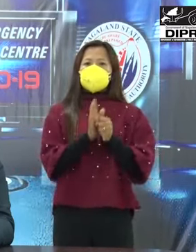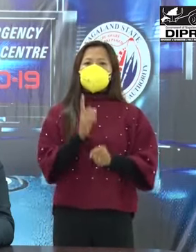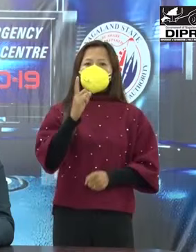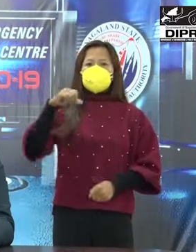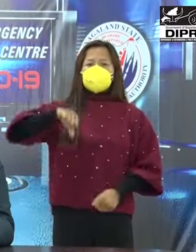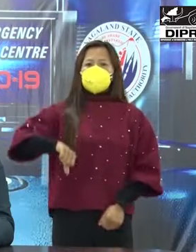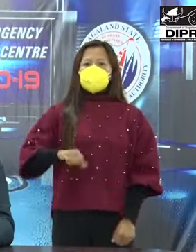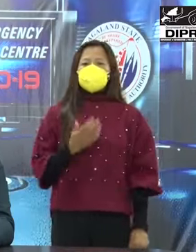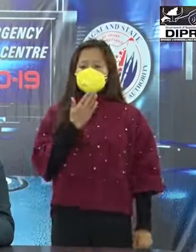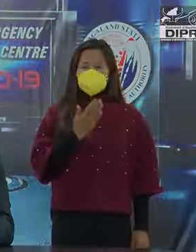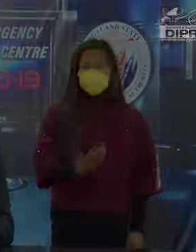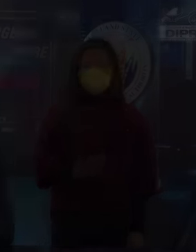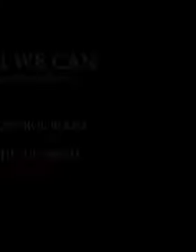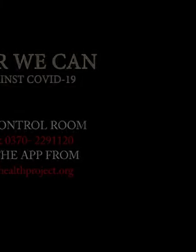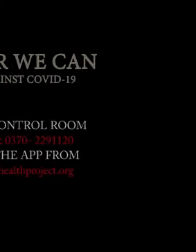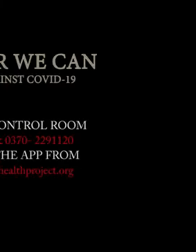Thank you. you.